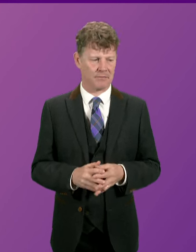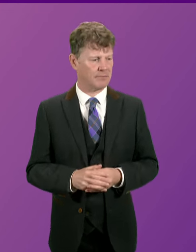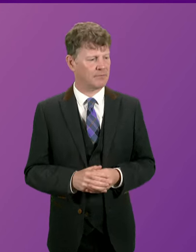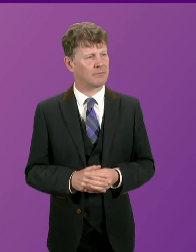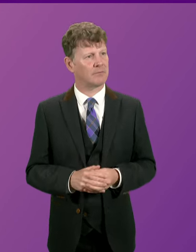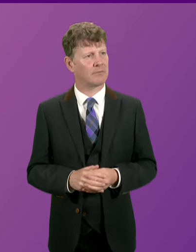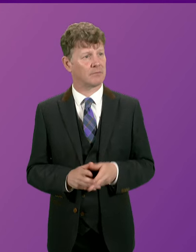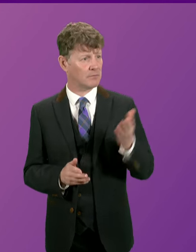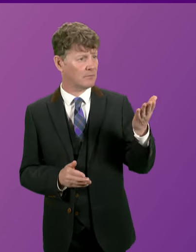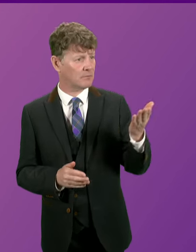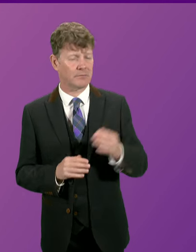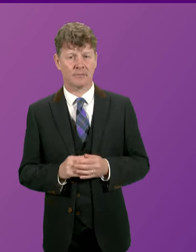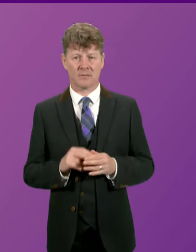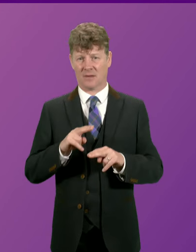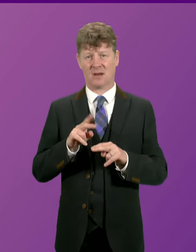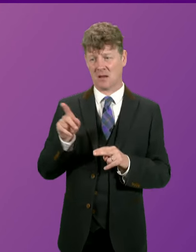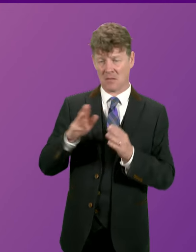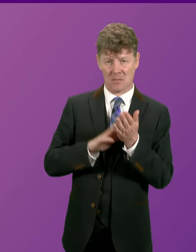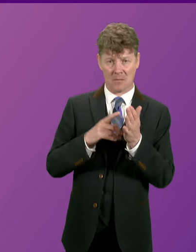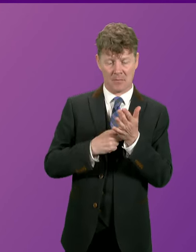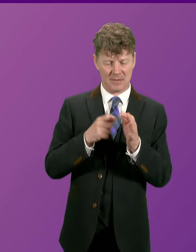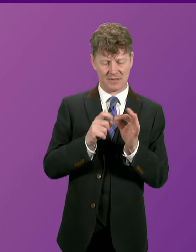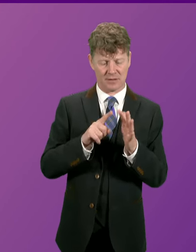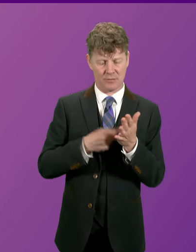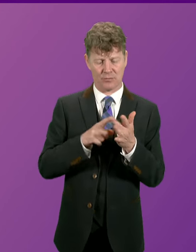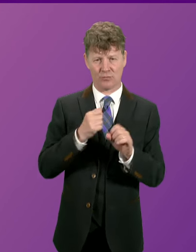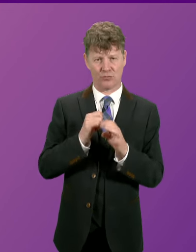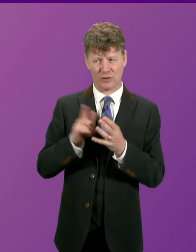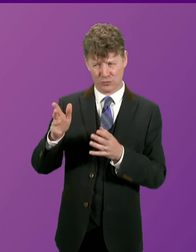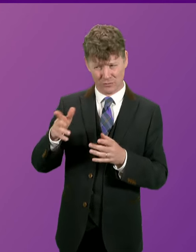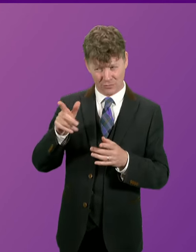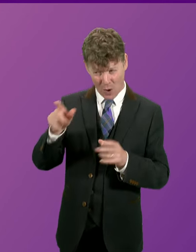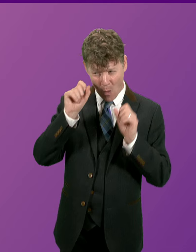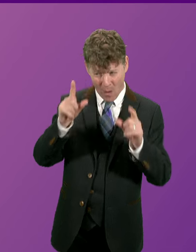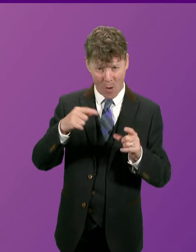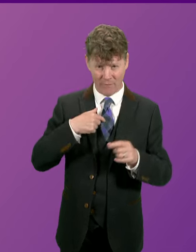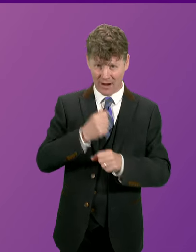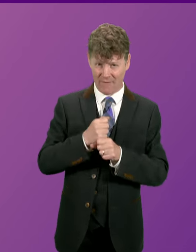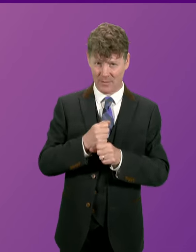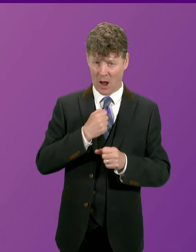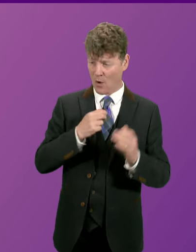I think Mr Briggs needs to be aware of the Government's record on housing, because...